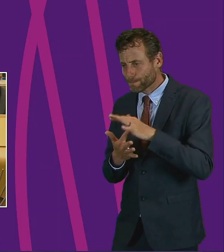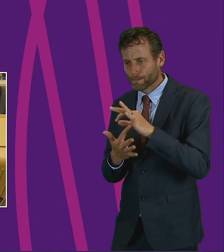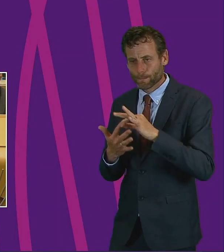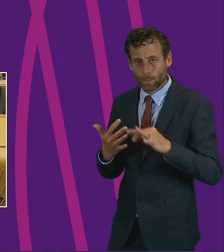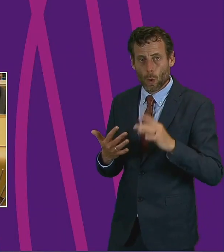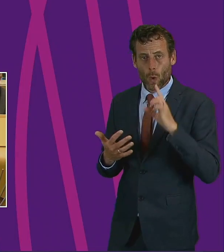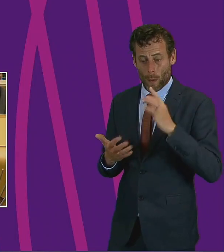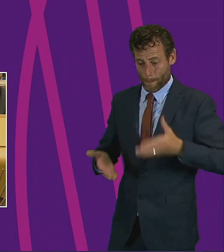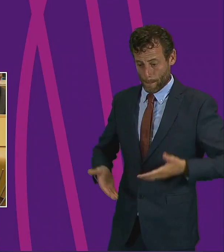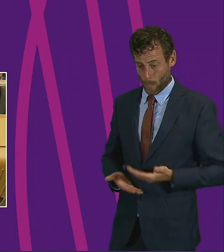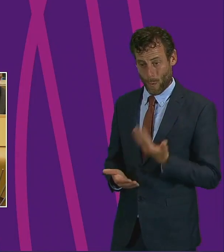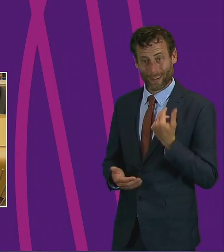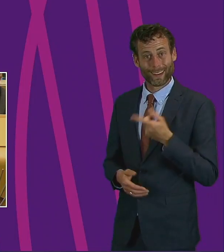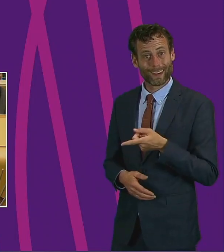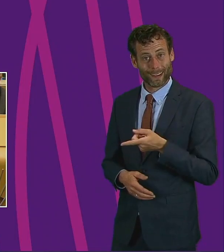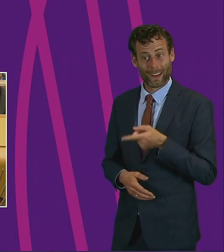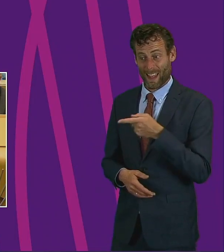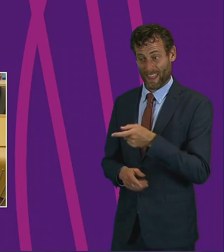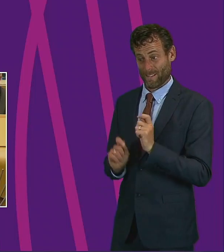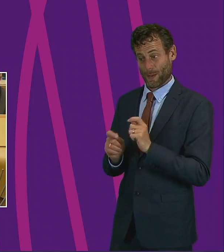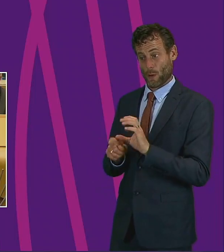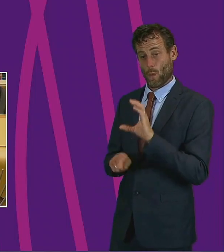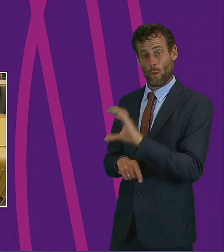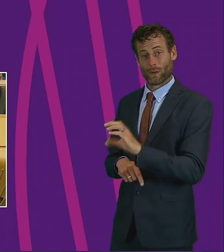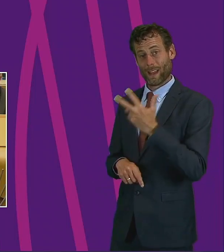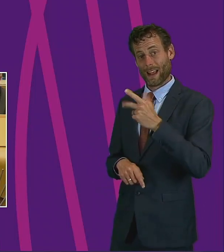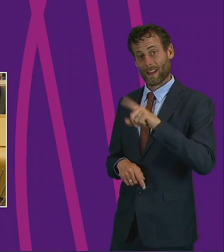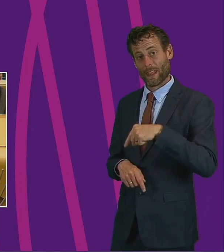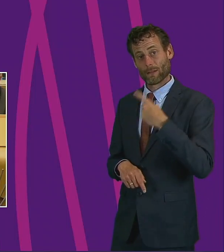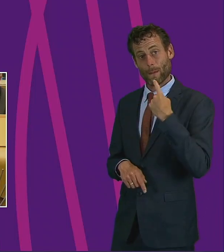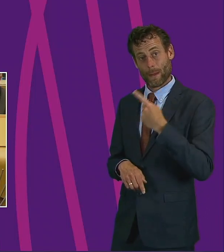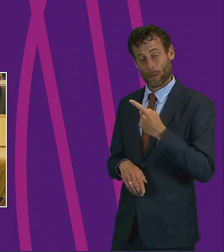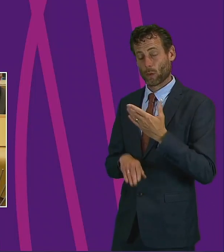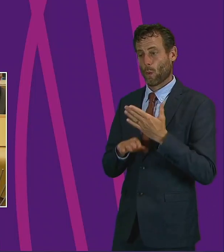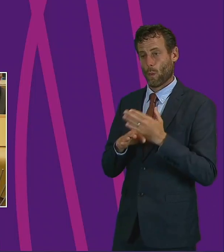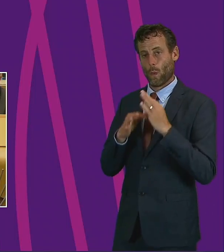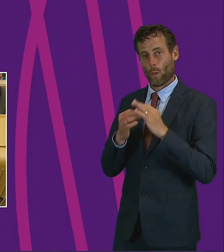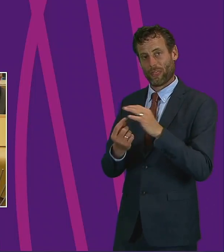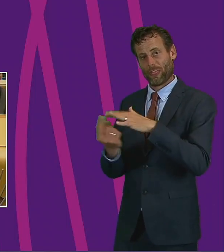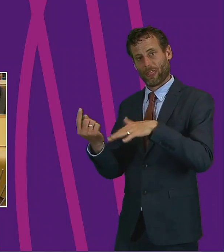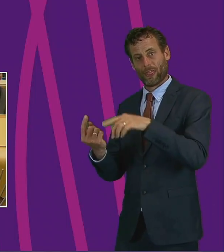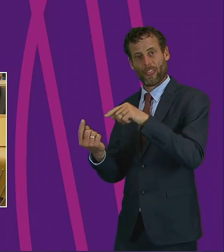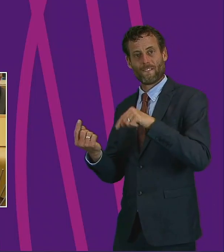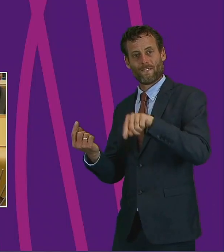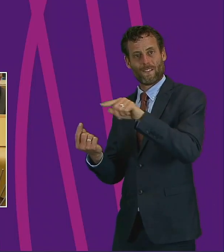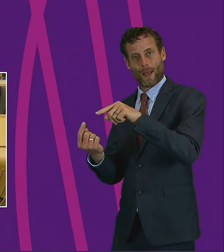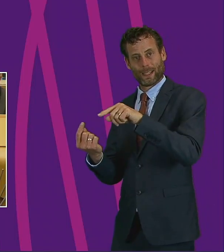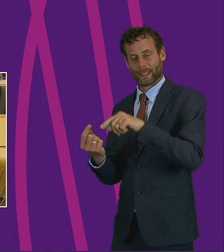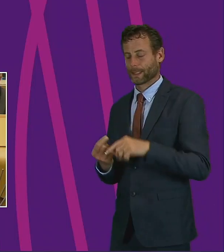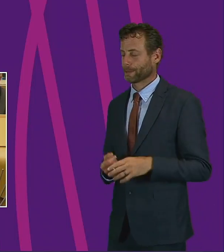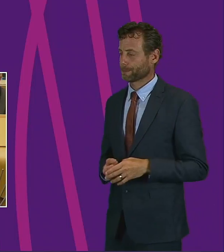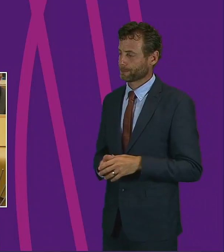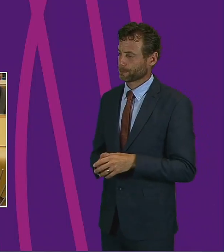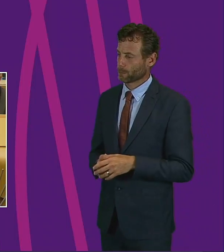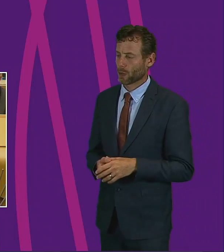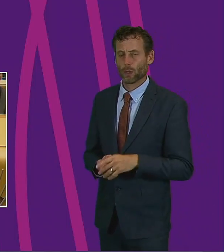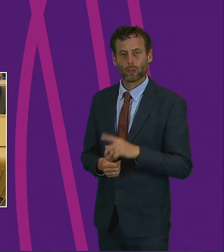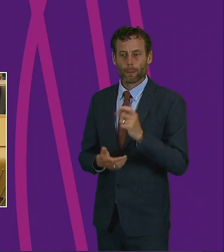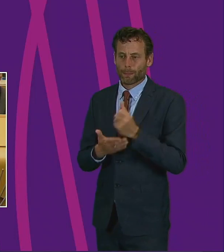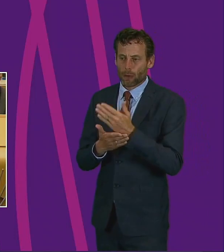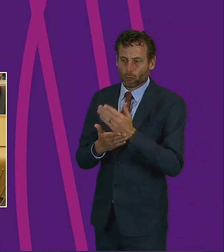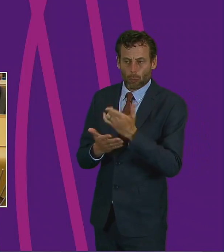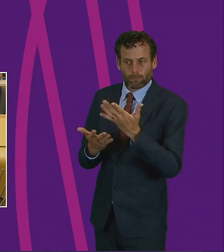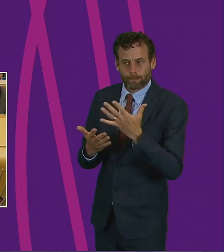babies and children. And they've been awarded £8,000 to work directly with those families in need of any mental health support.